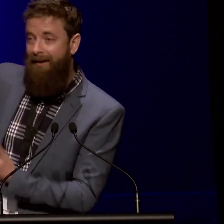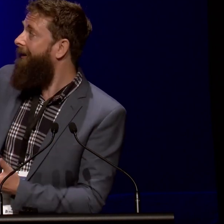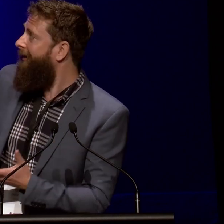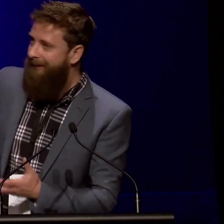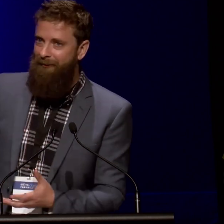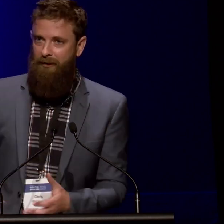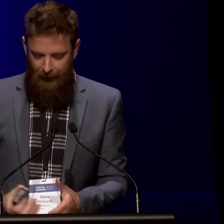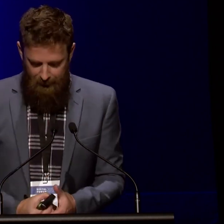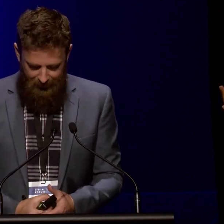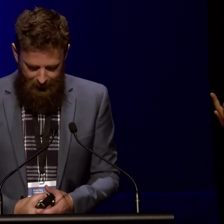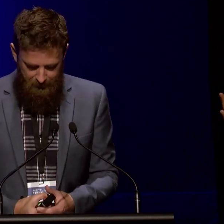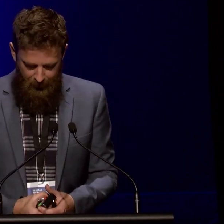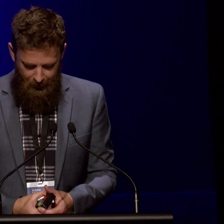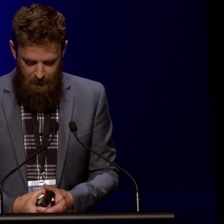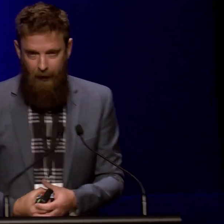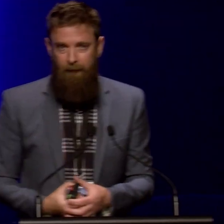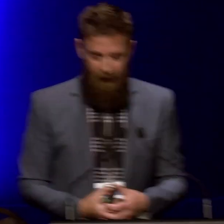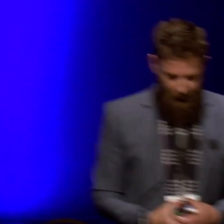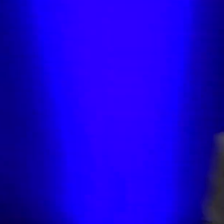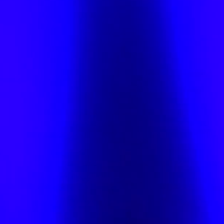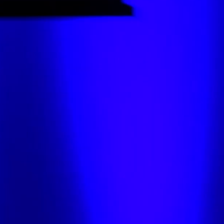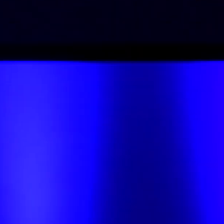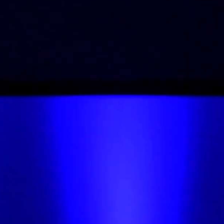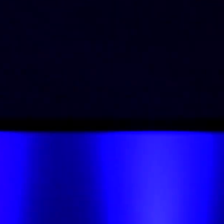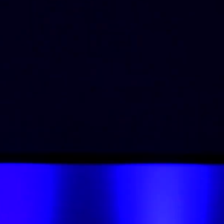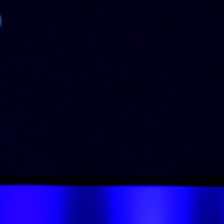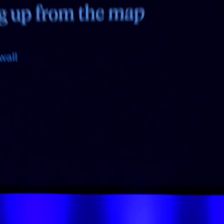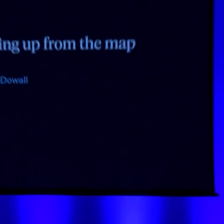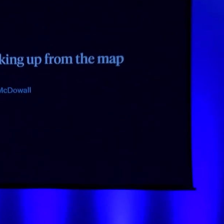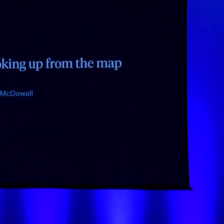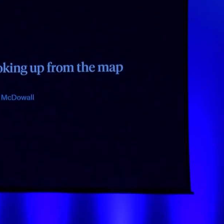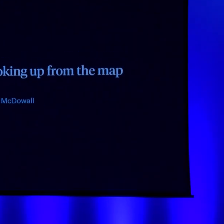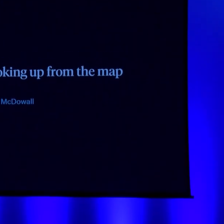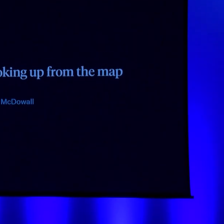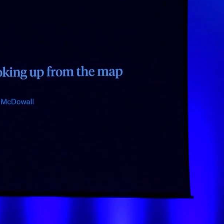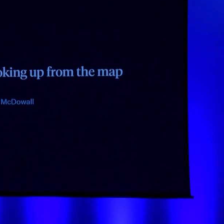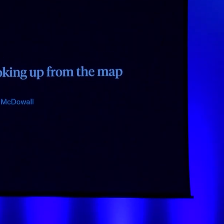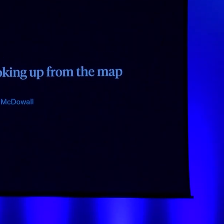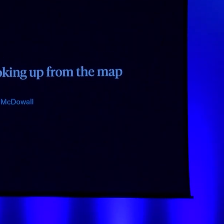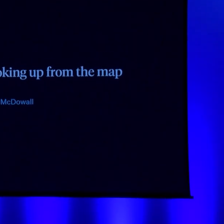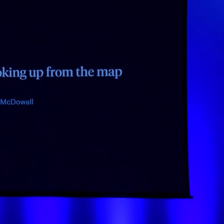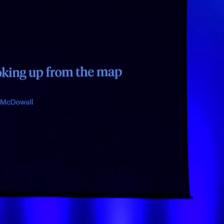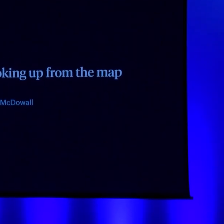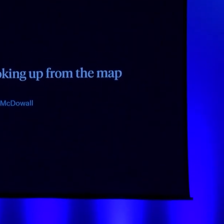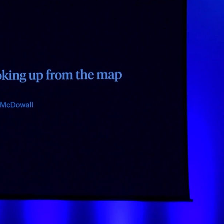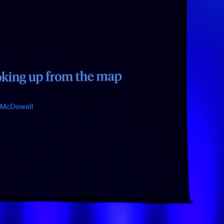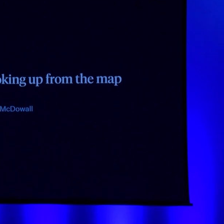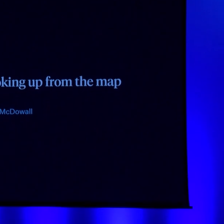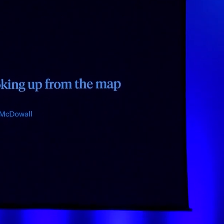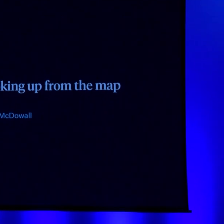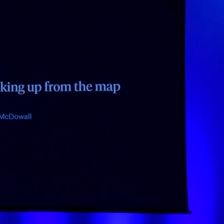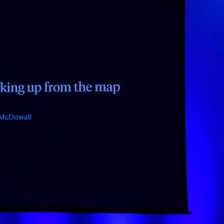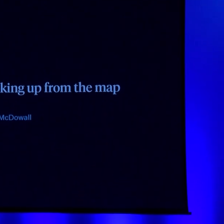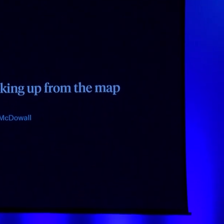This is the cover. It was created by Tim, and I really like it. The origin and the passage of this book are